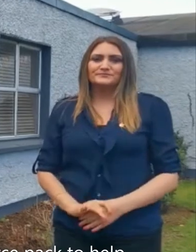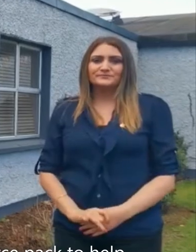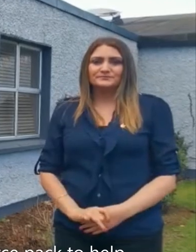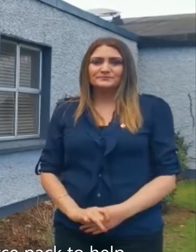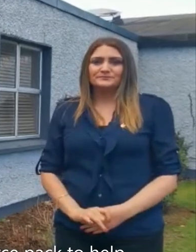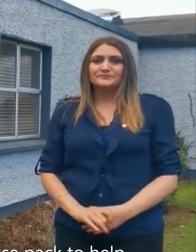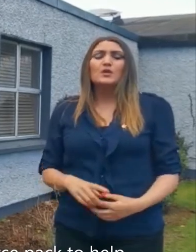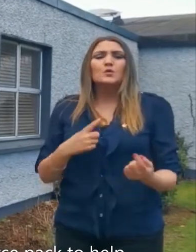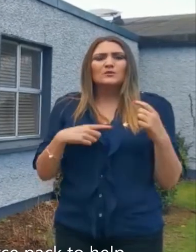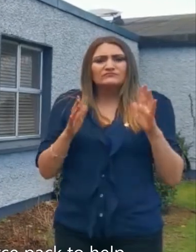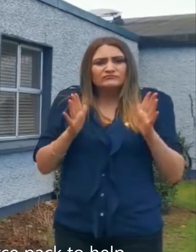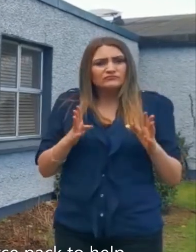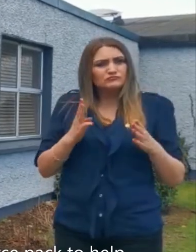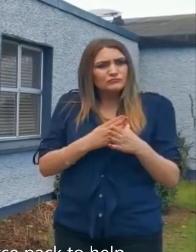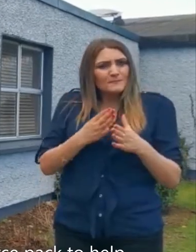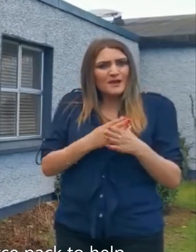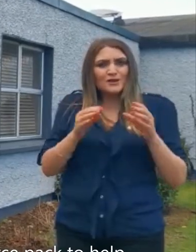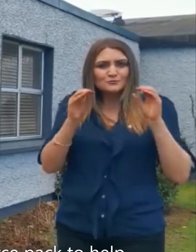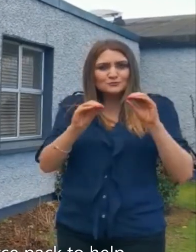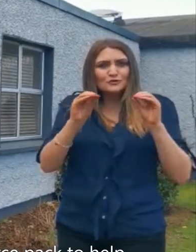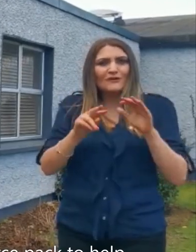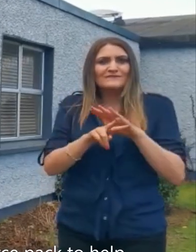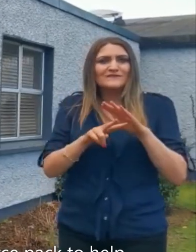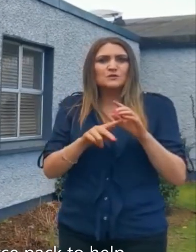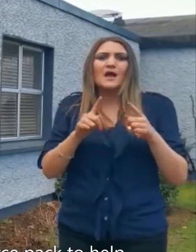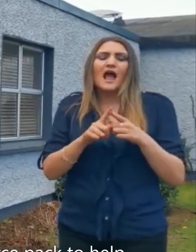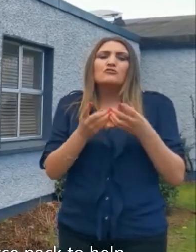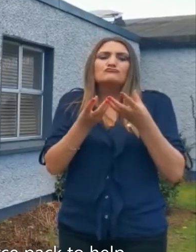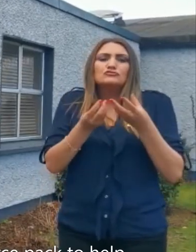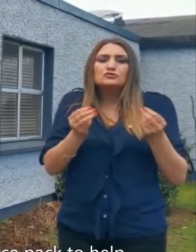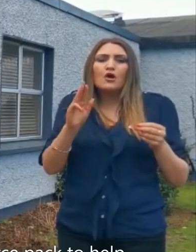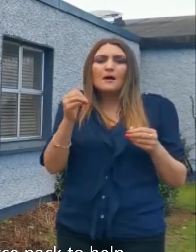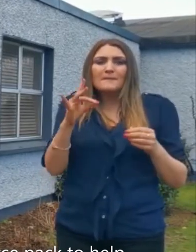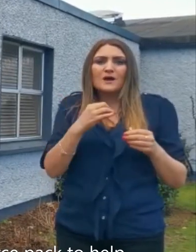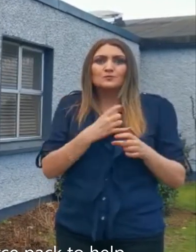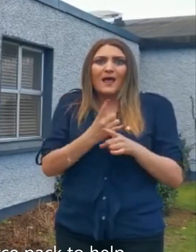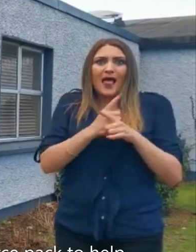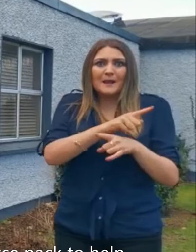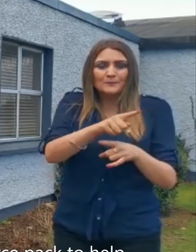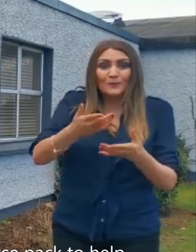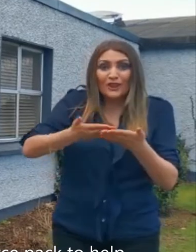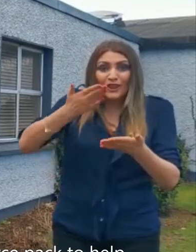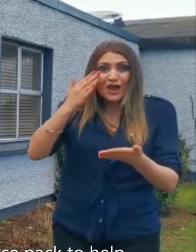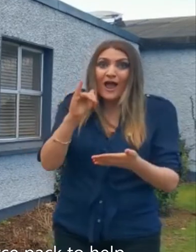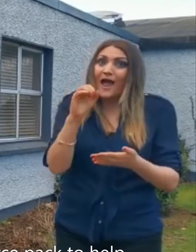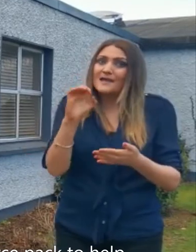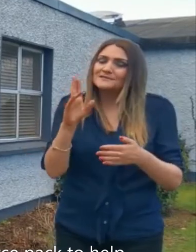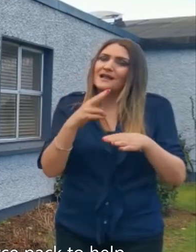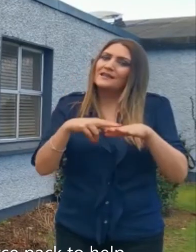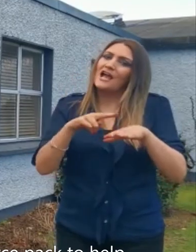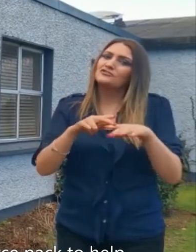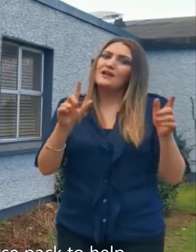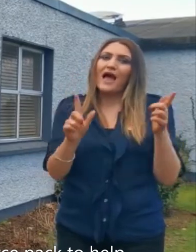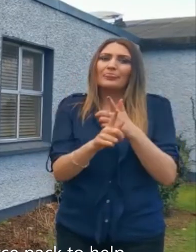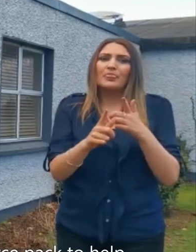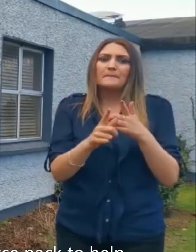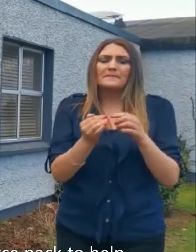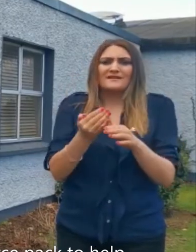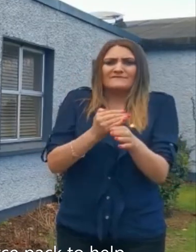We've prepared tutorial videos and a resource pack to help you learn the ISL National Anthem ahead of St Patrick's Day.